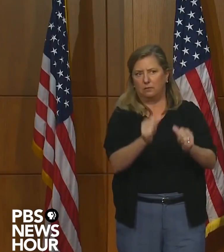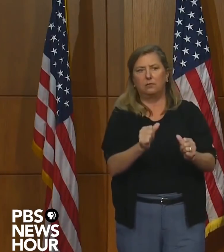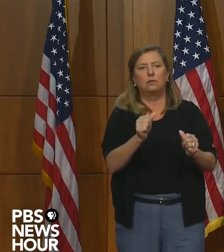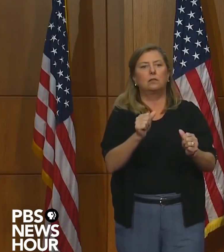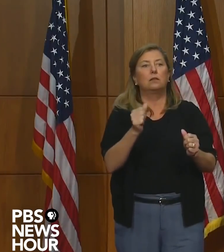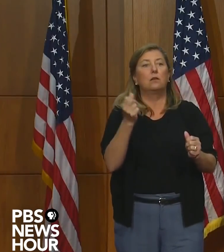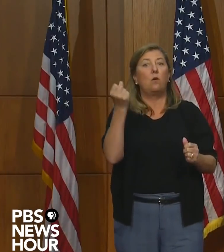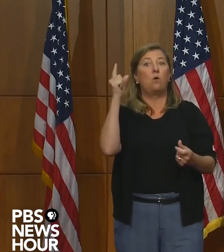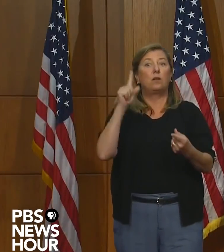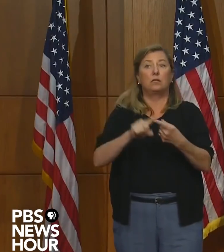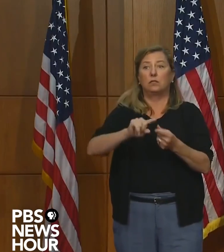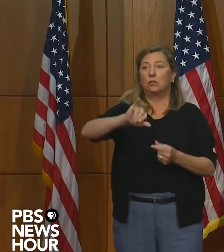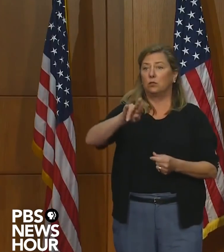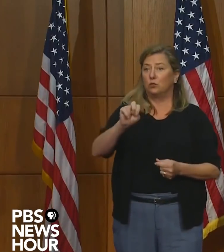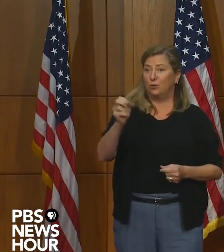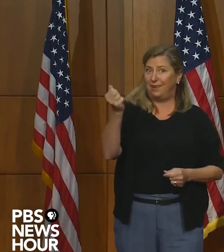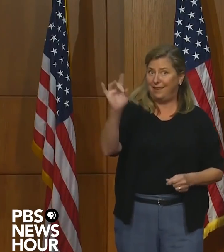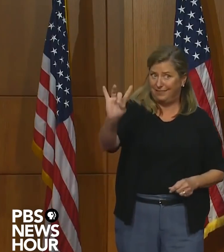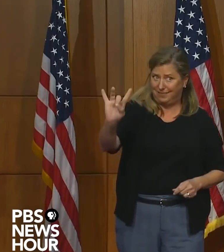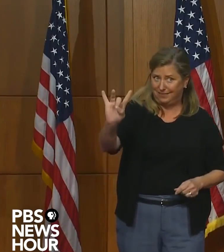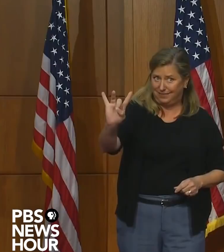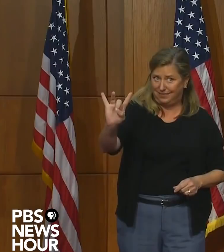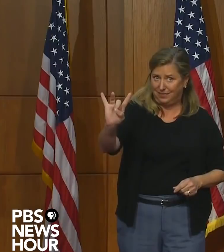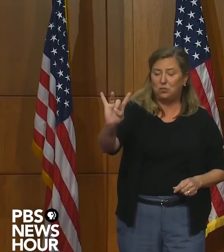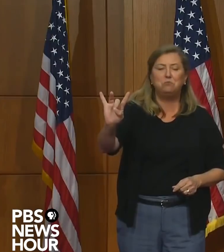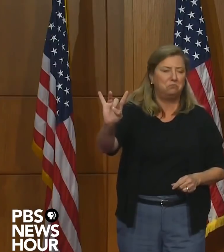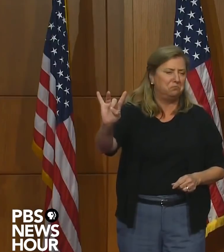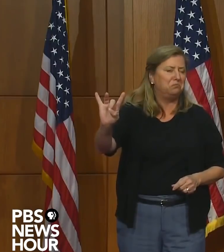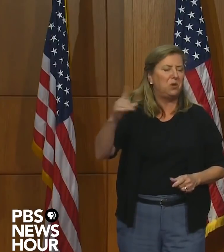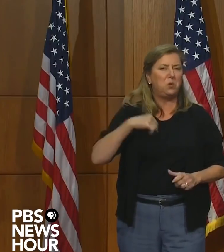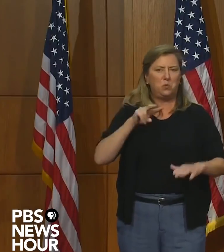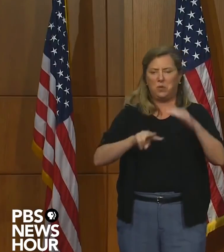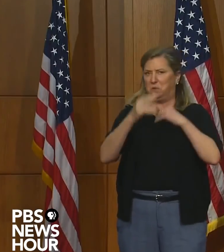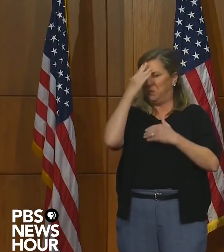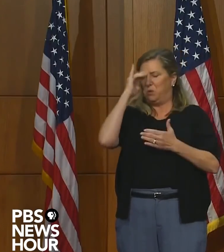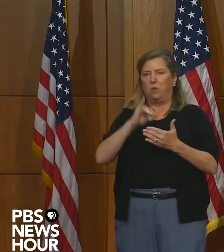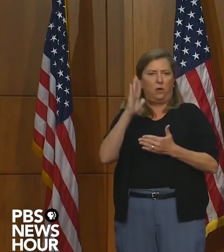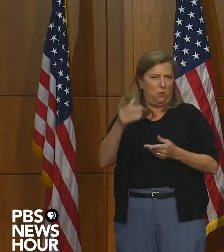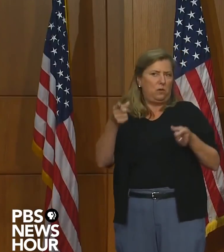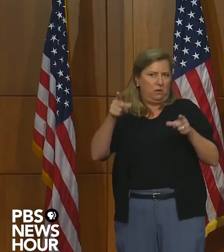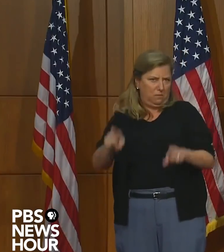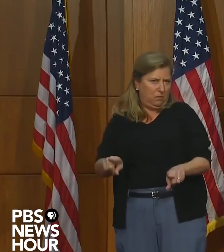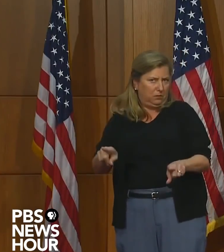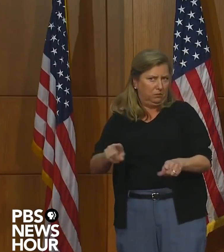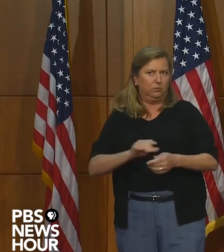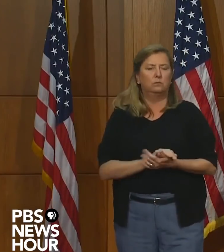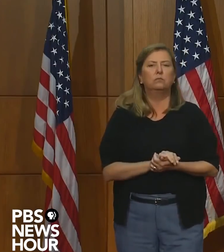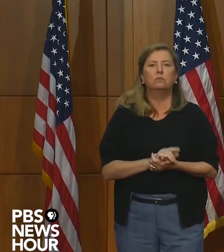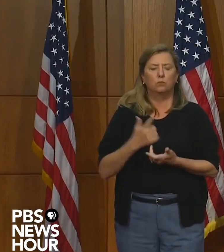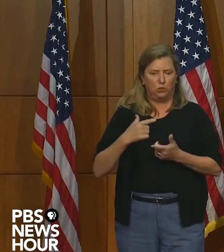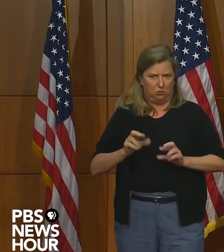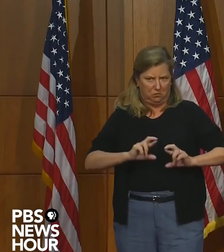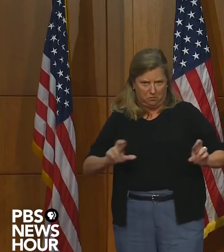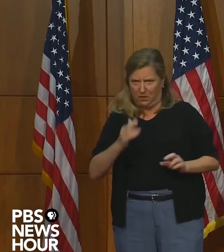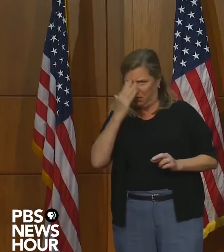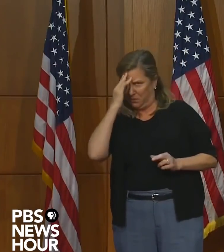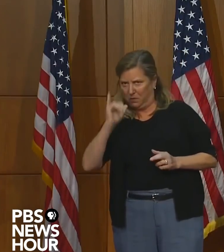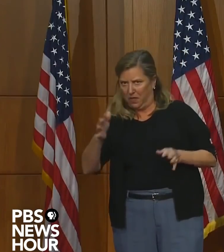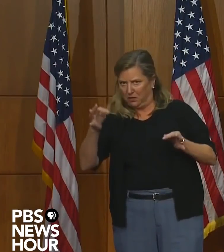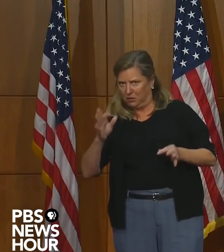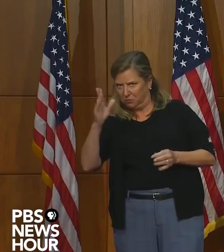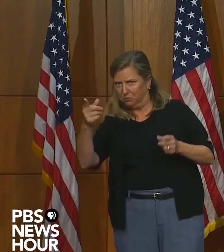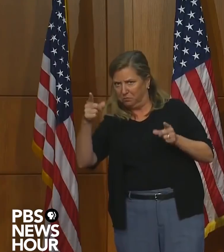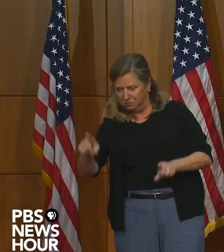until June 18th. We expected that action. We prepared for that action